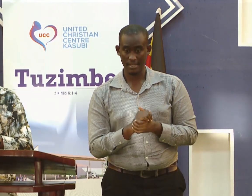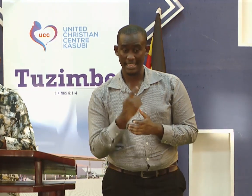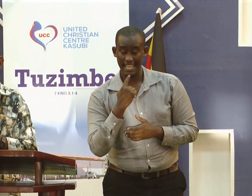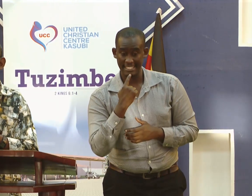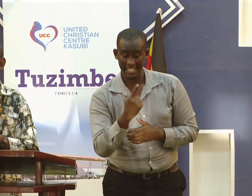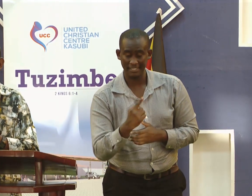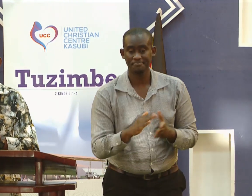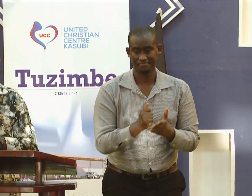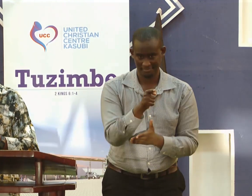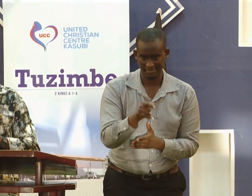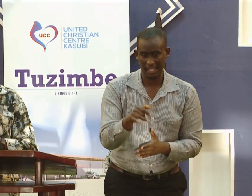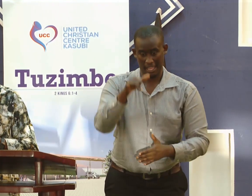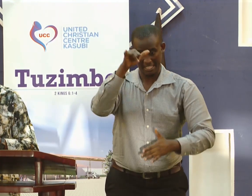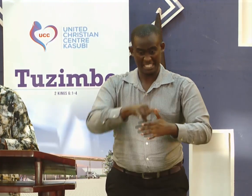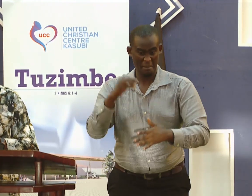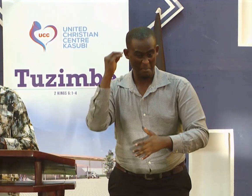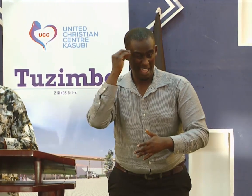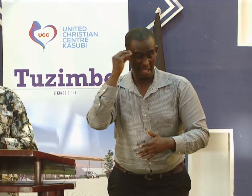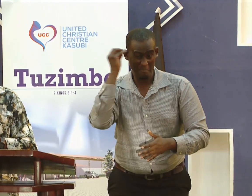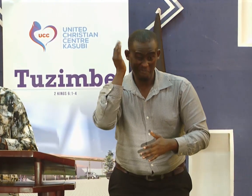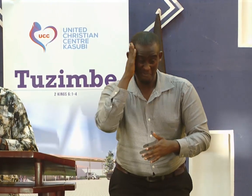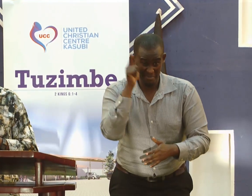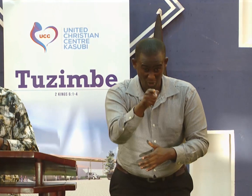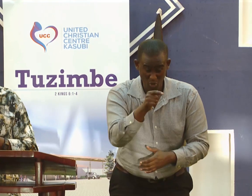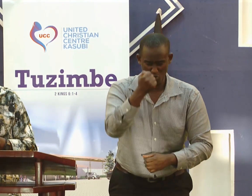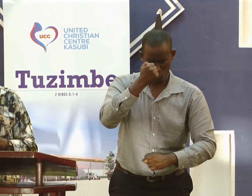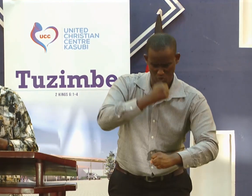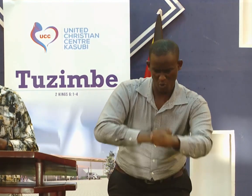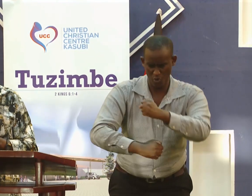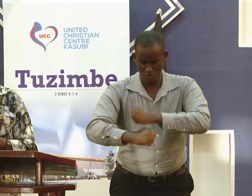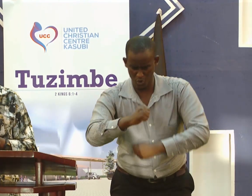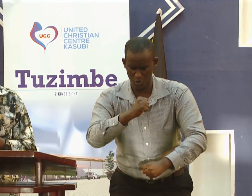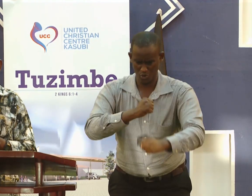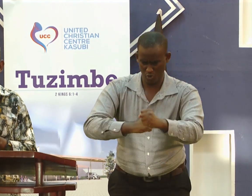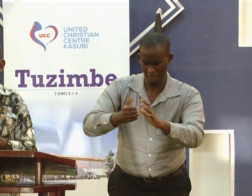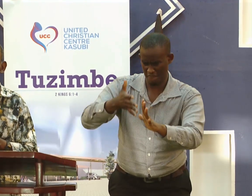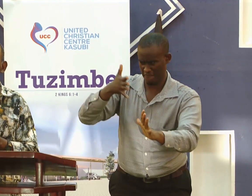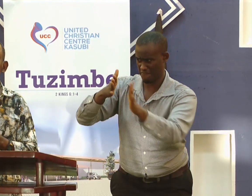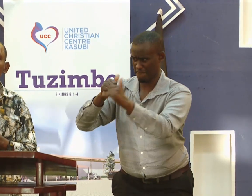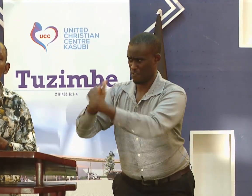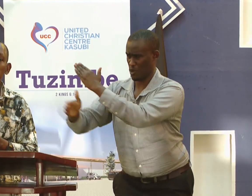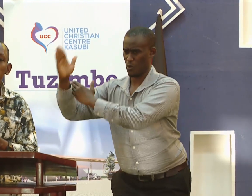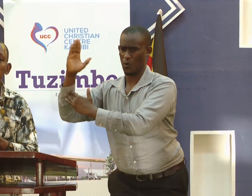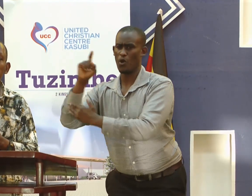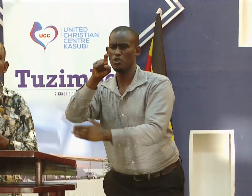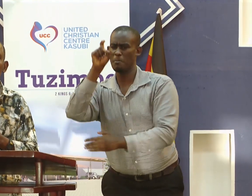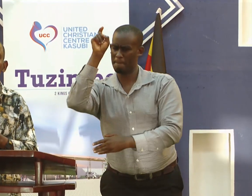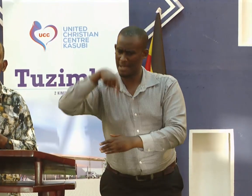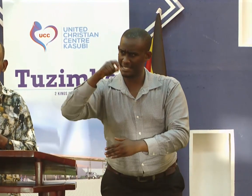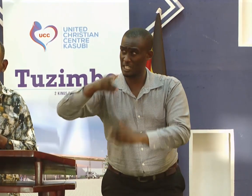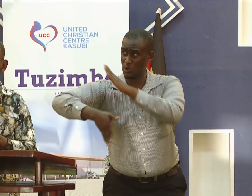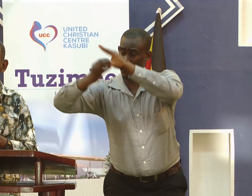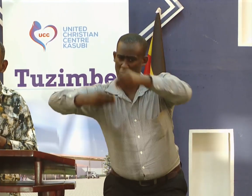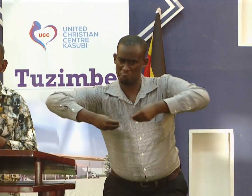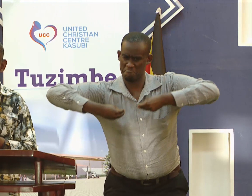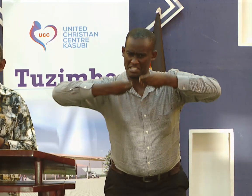They instill it into the people that for you every time you do an act of righteousness. You must be rewarded for